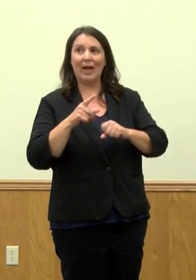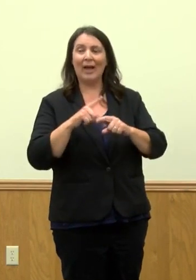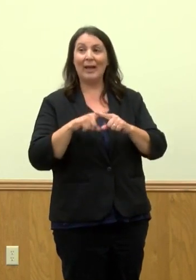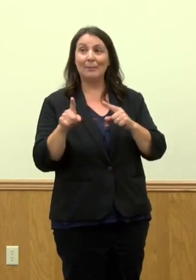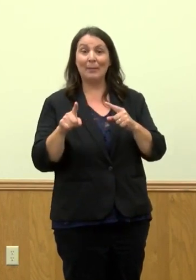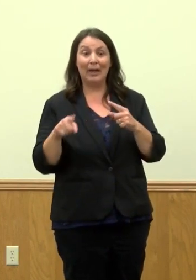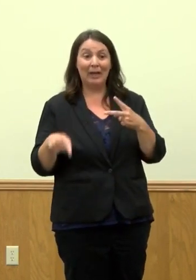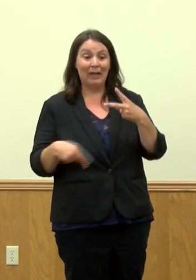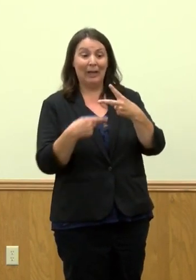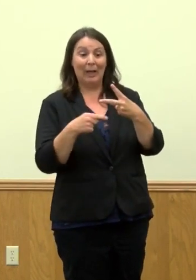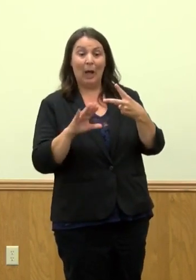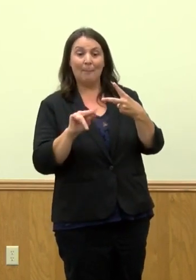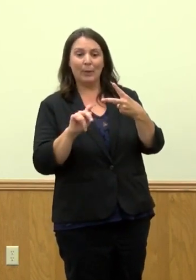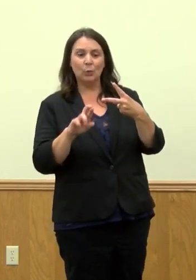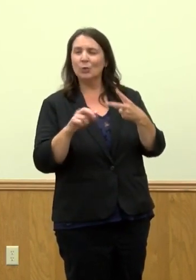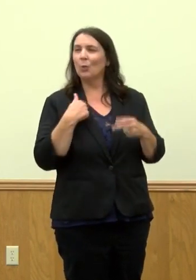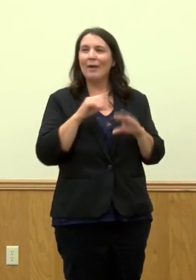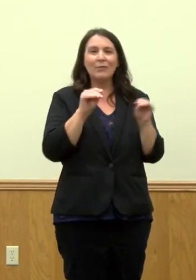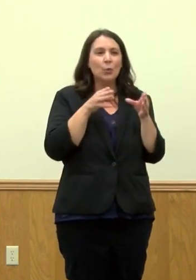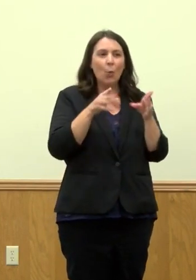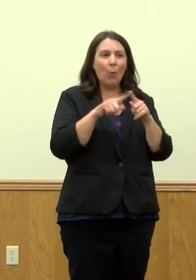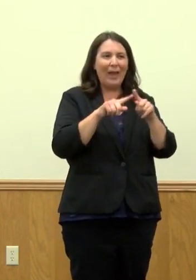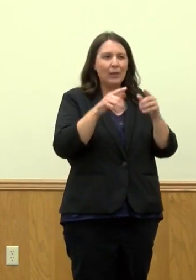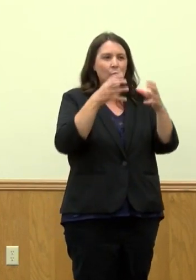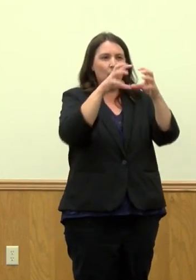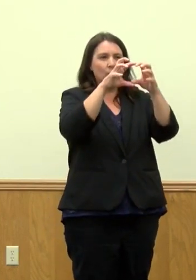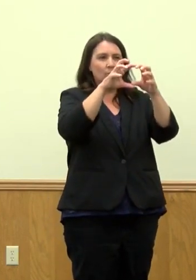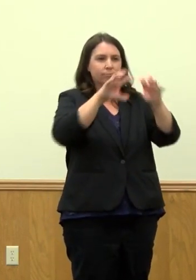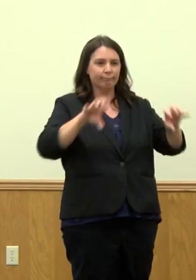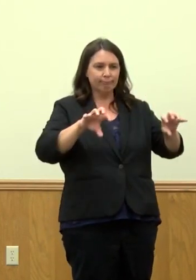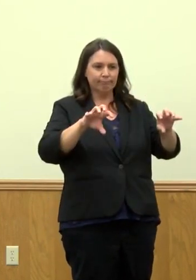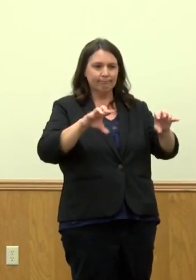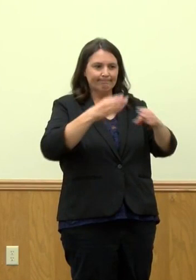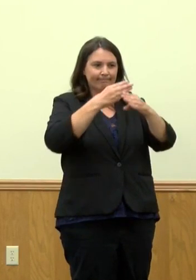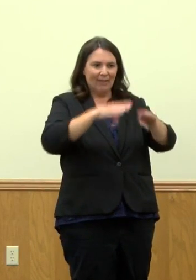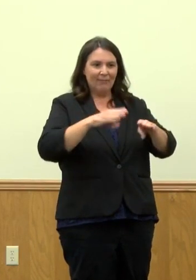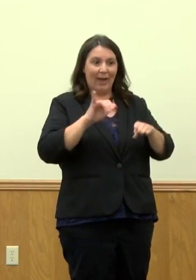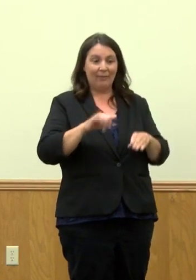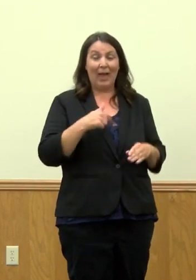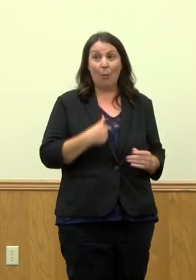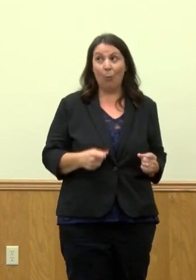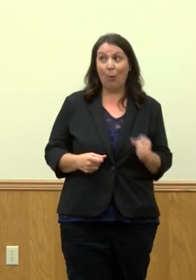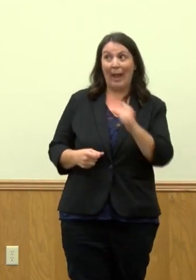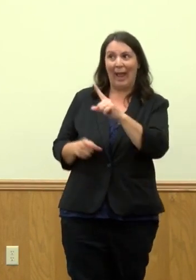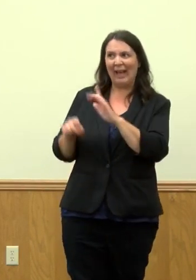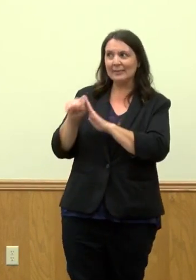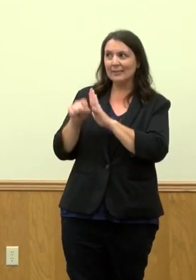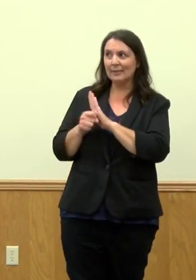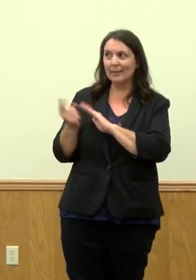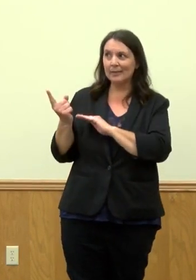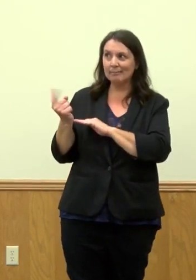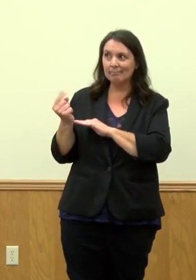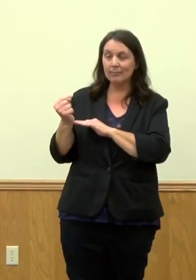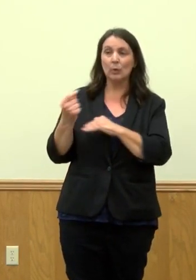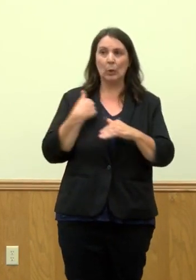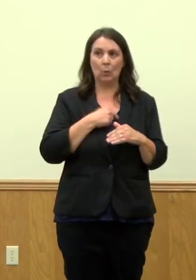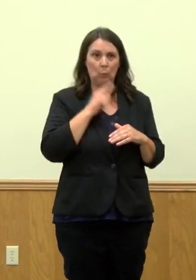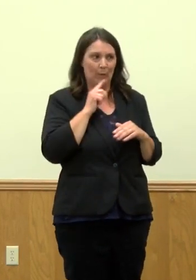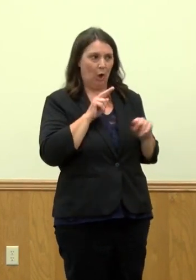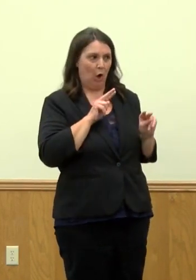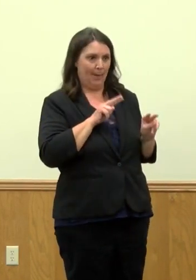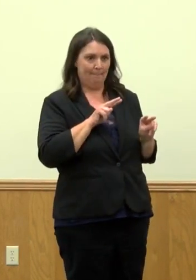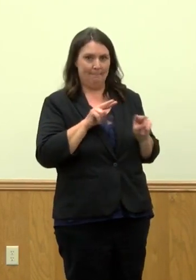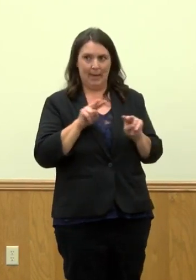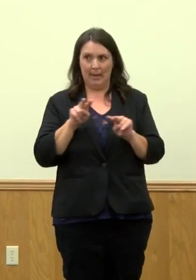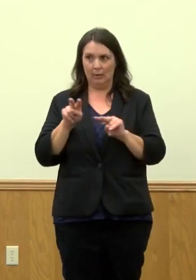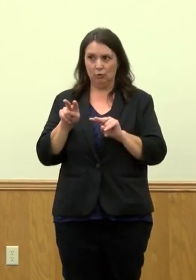we don't have a way in our system yet to pull that apart. So we ask the state the exact same question. So what we are monitoring overall